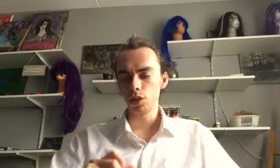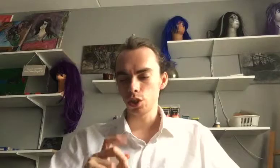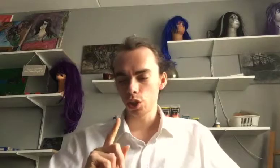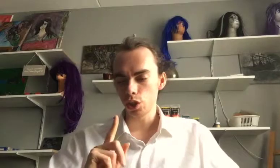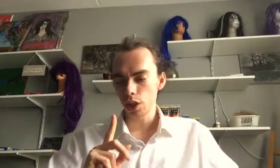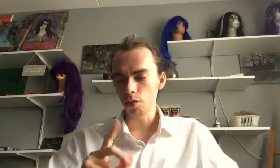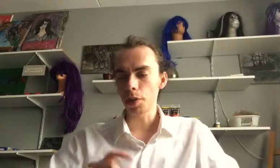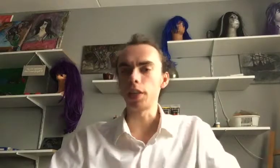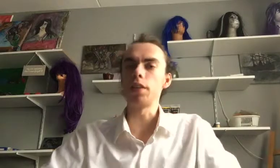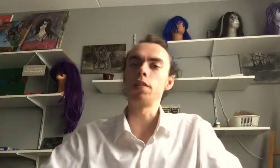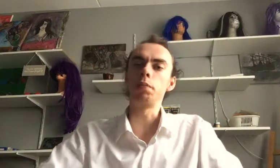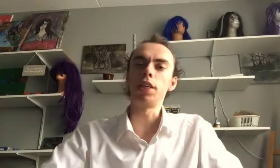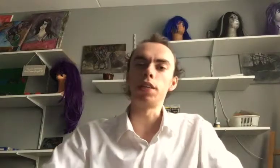So let me begin.